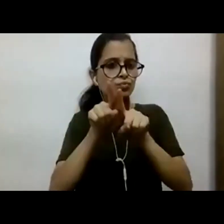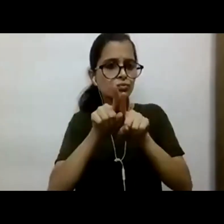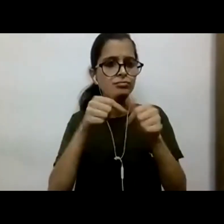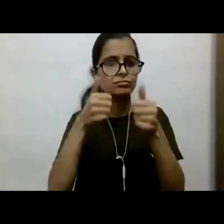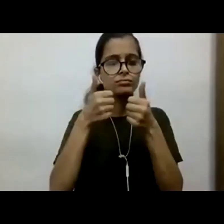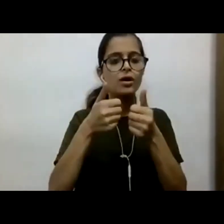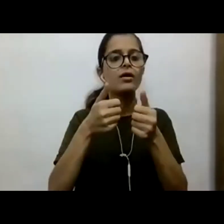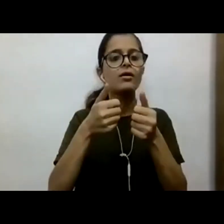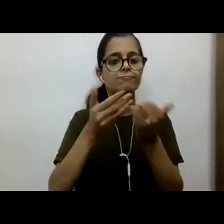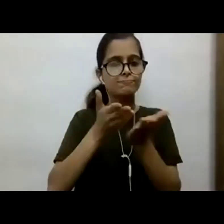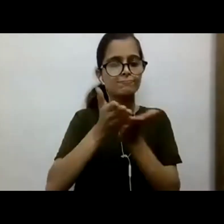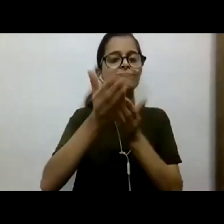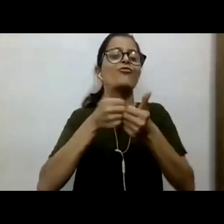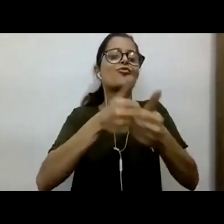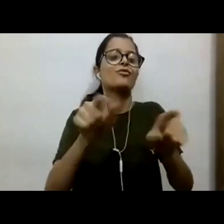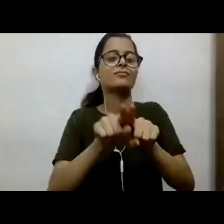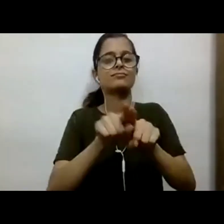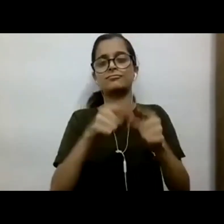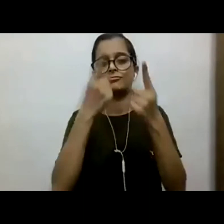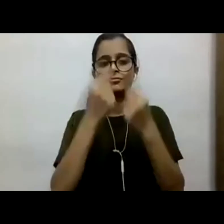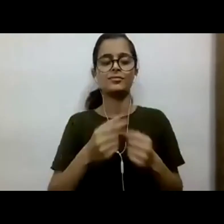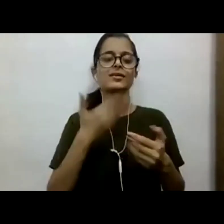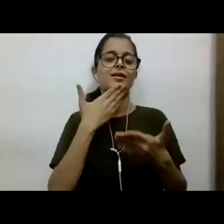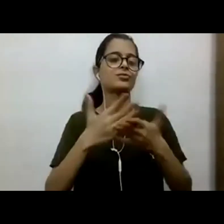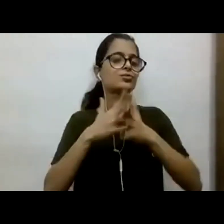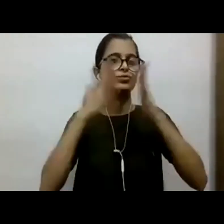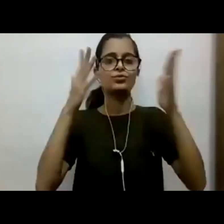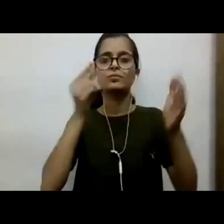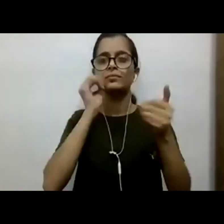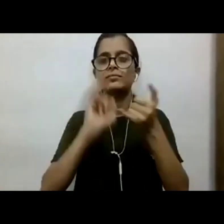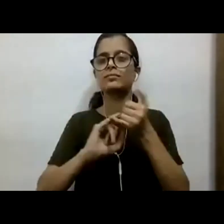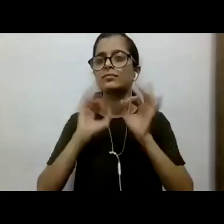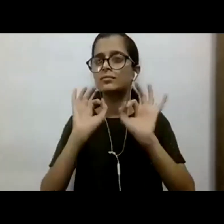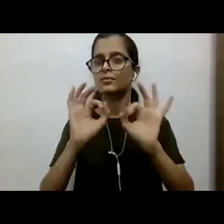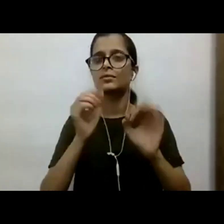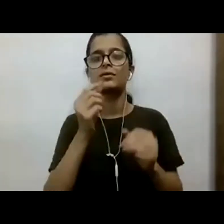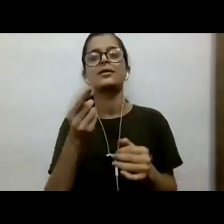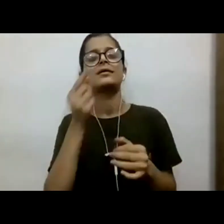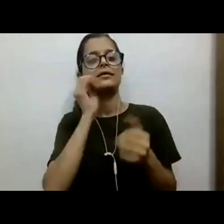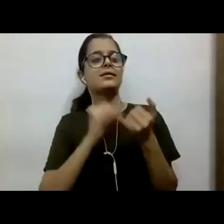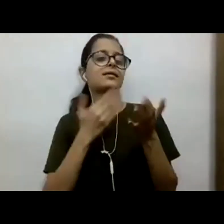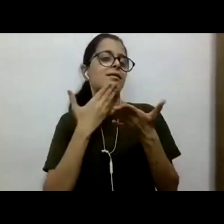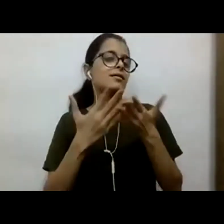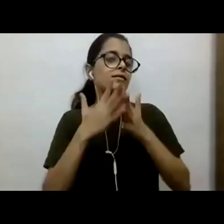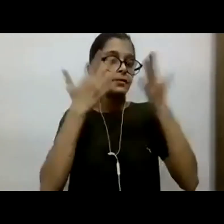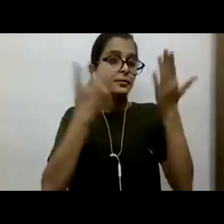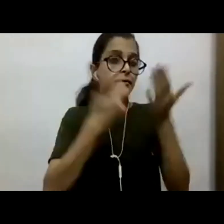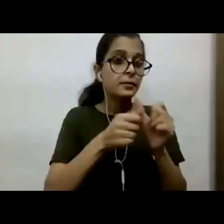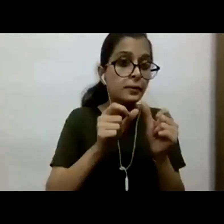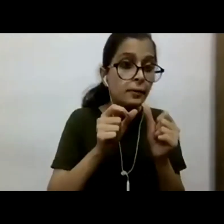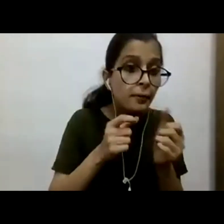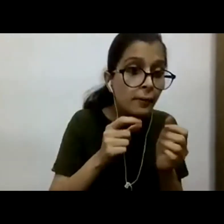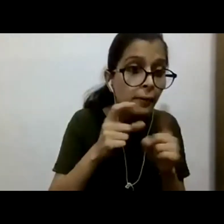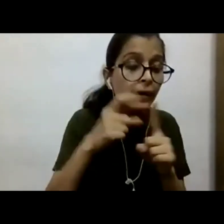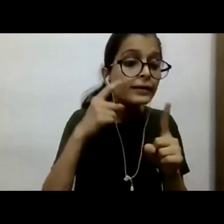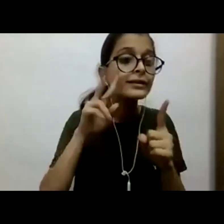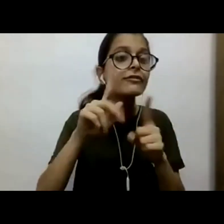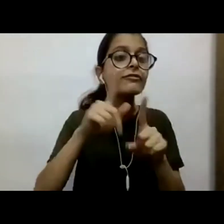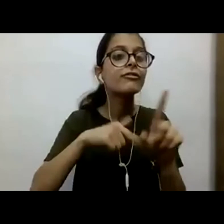ground assessment. Thank you so much, Sachin. This was great. Thank you. Thank you. Thank you. I'm getting